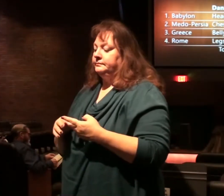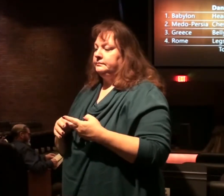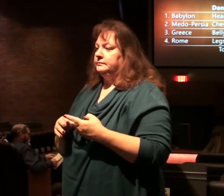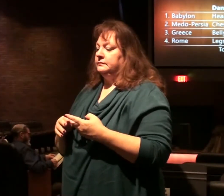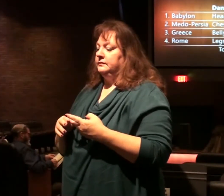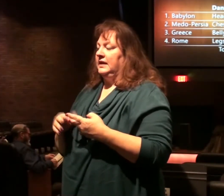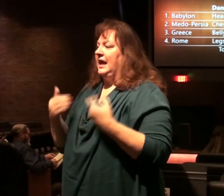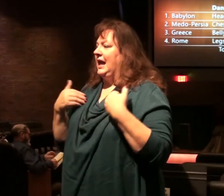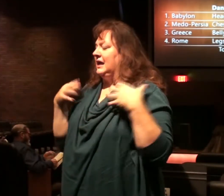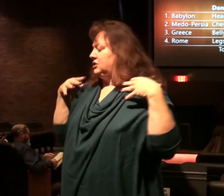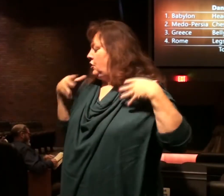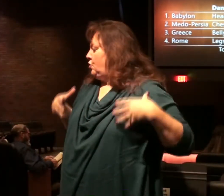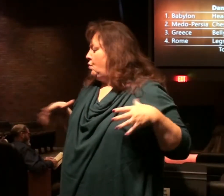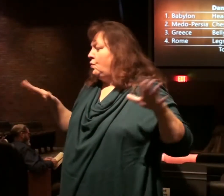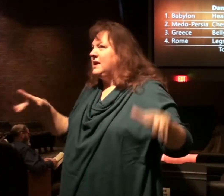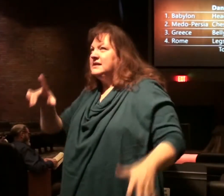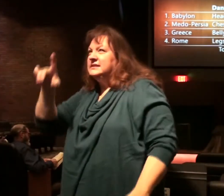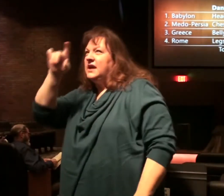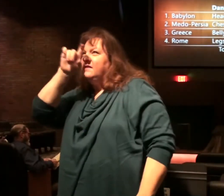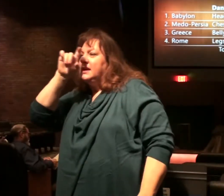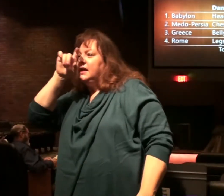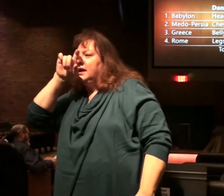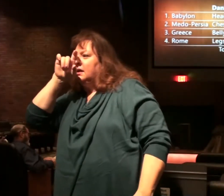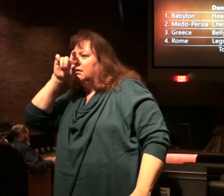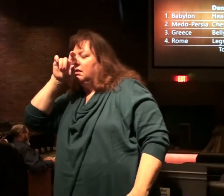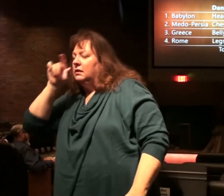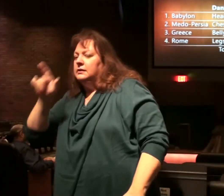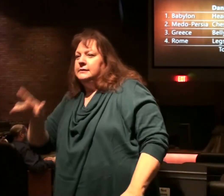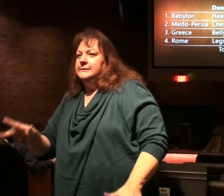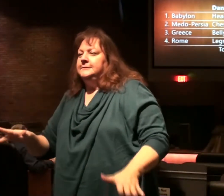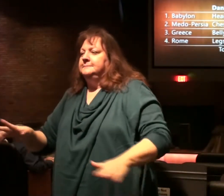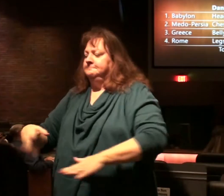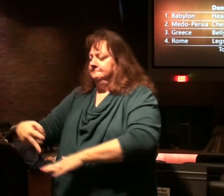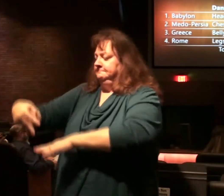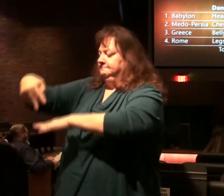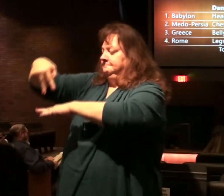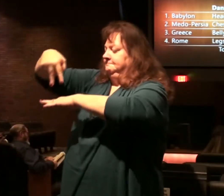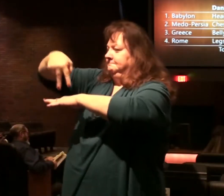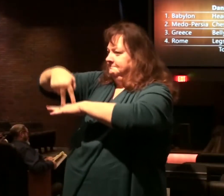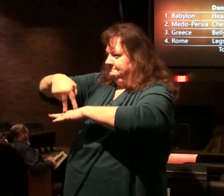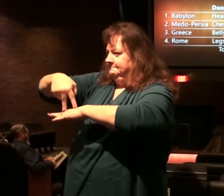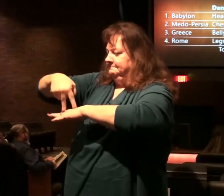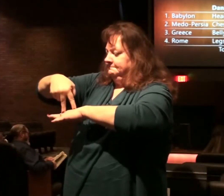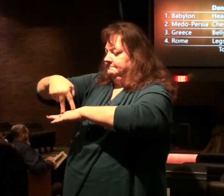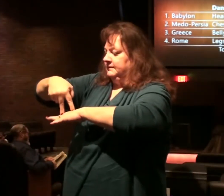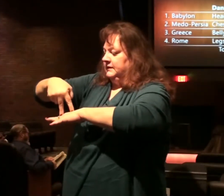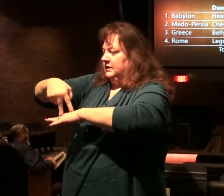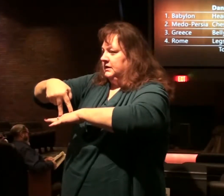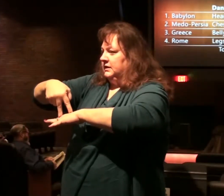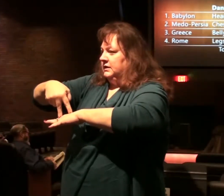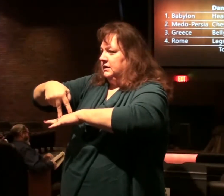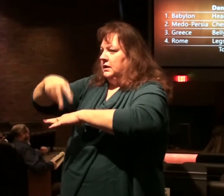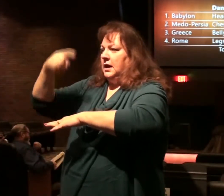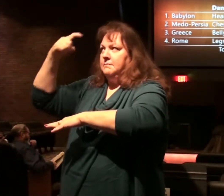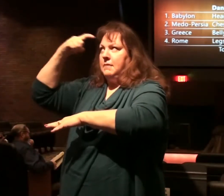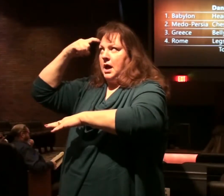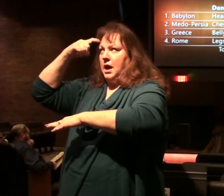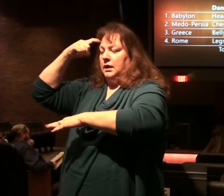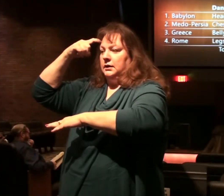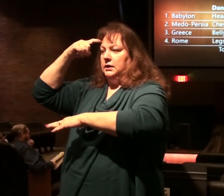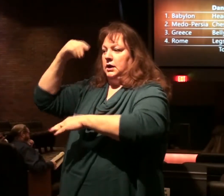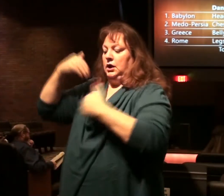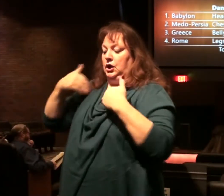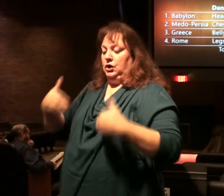wings of an eagle, kept looking, wings were plucked up from the ground, and was made to stand on two feet like a man. A human mind was given to it.